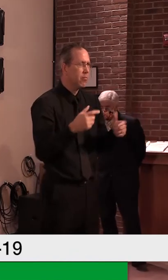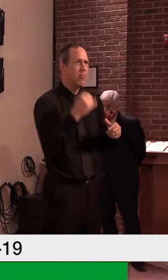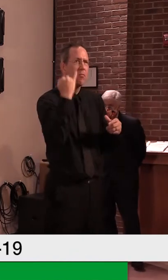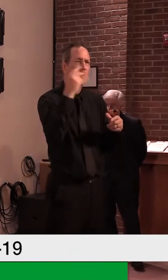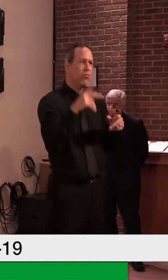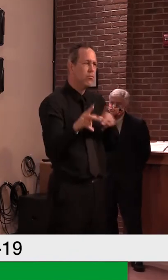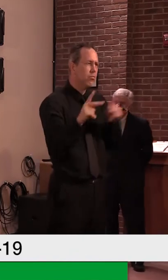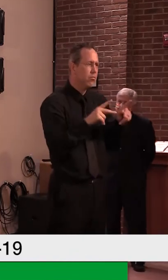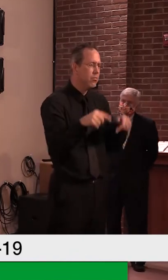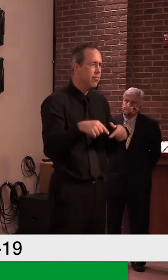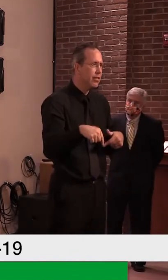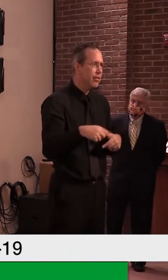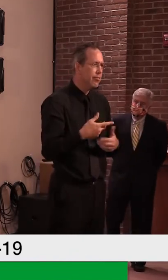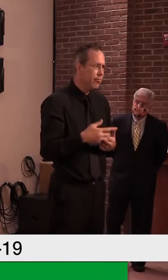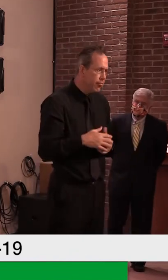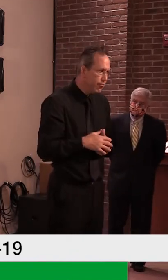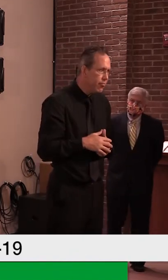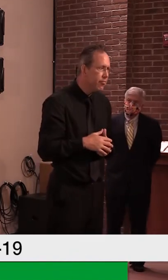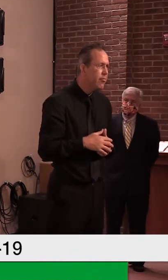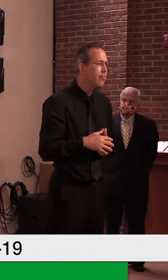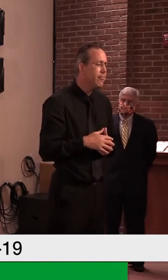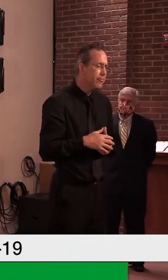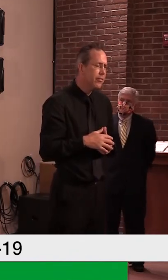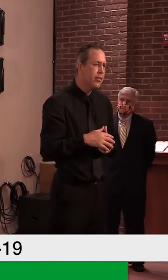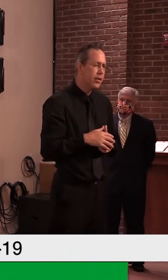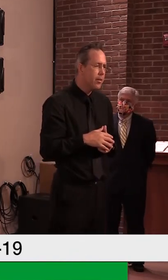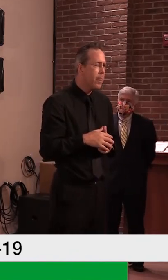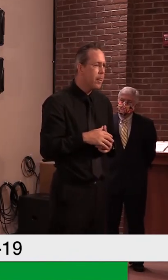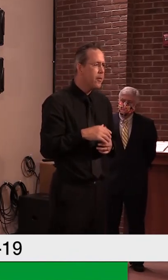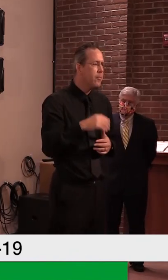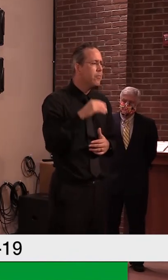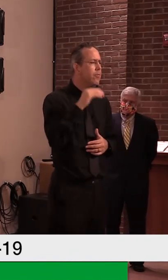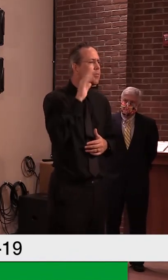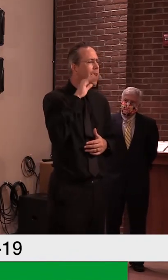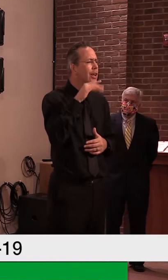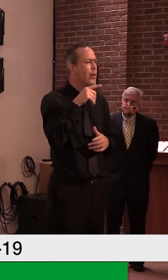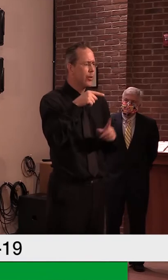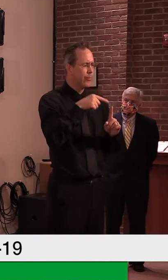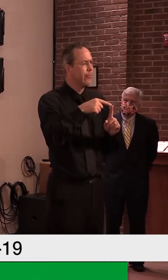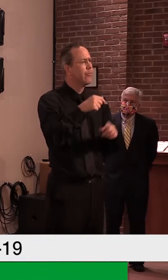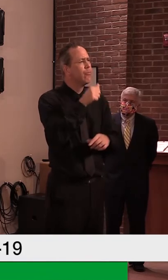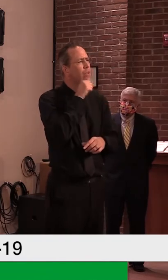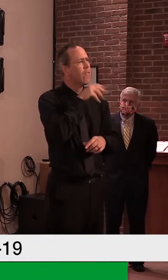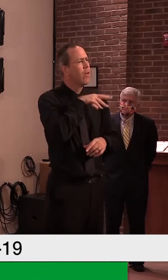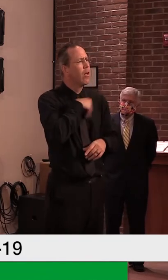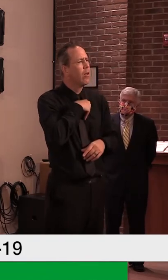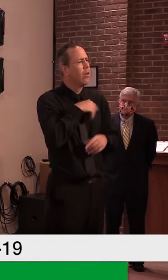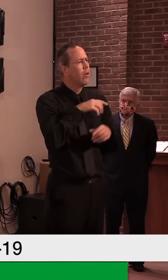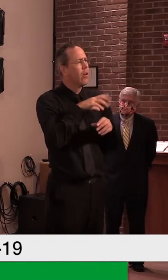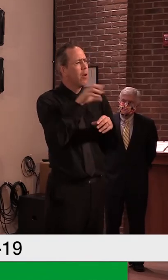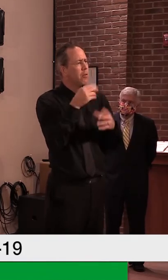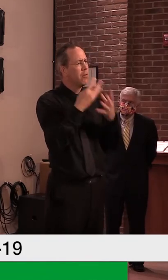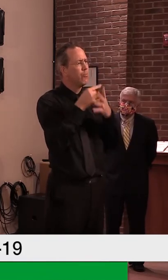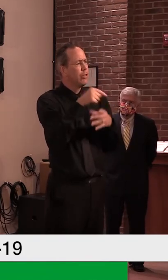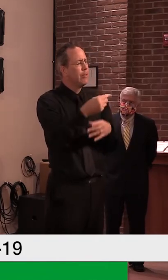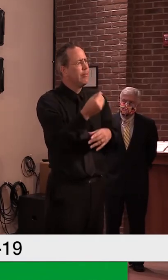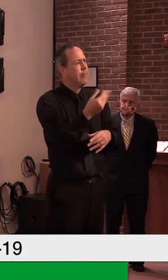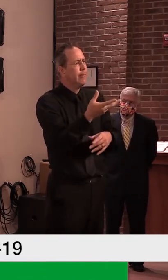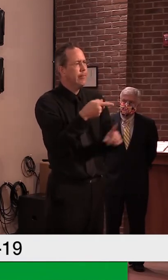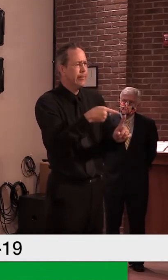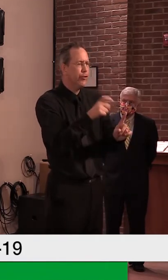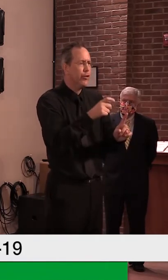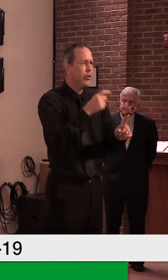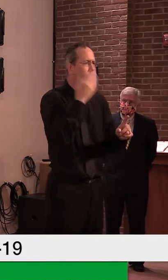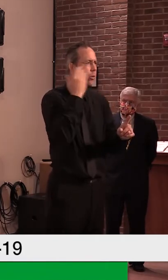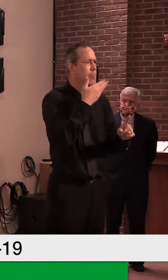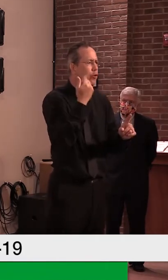uh, the fact that we've talked about what CoreCivic is doing and not doing, and the governor and secretary have said what we would have liked